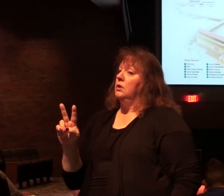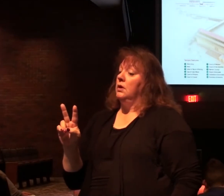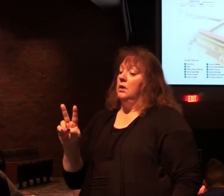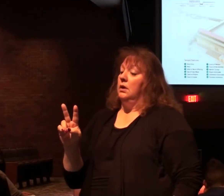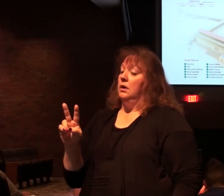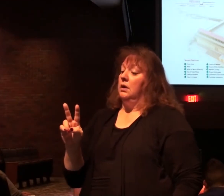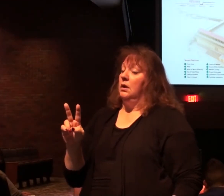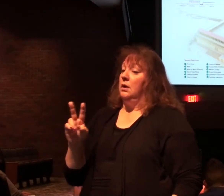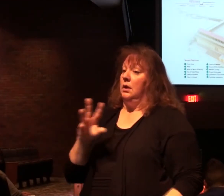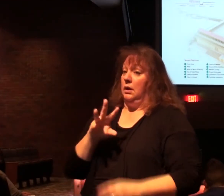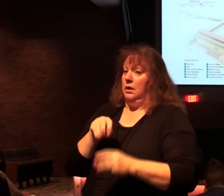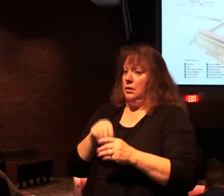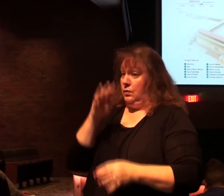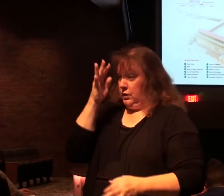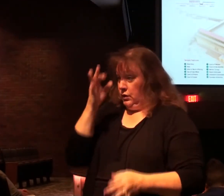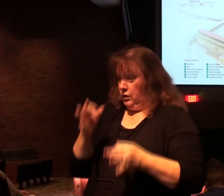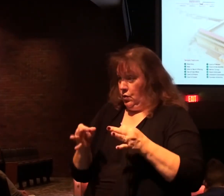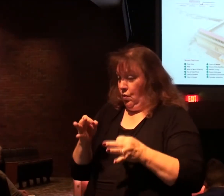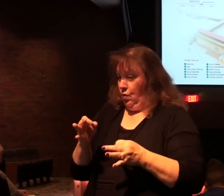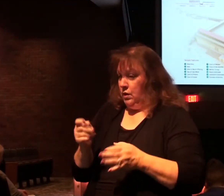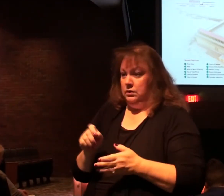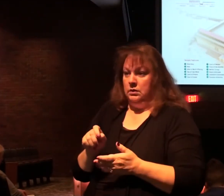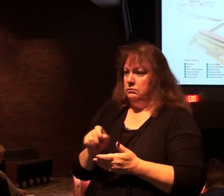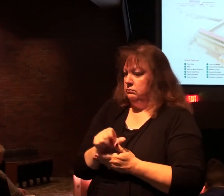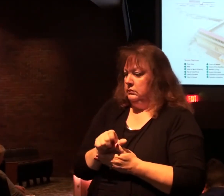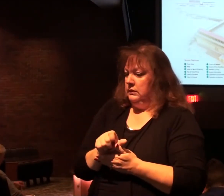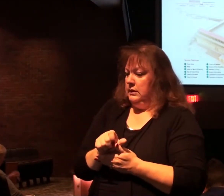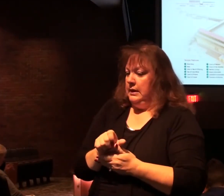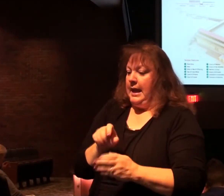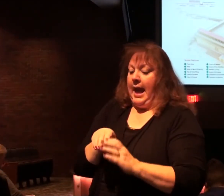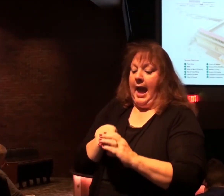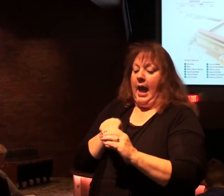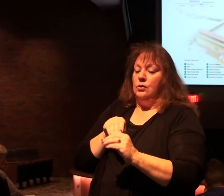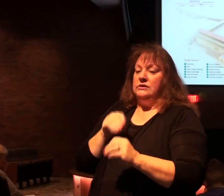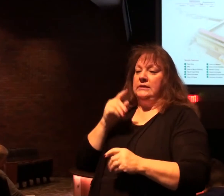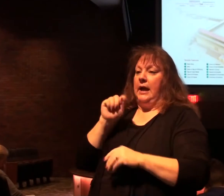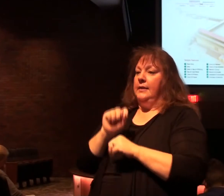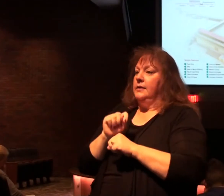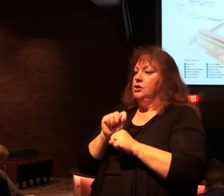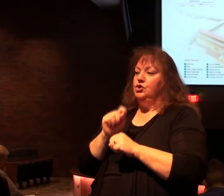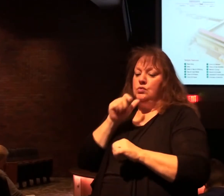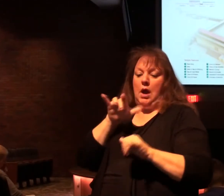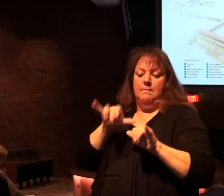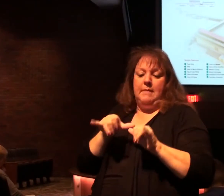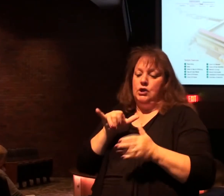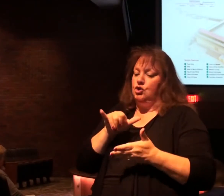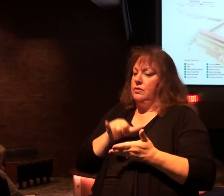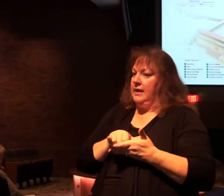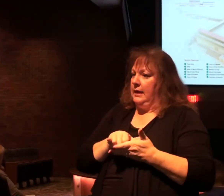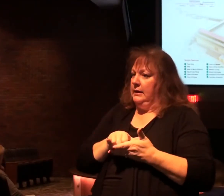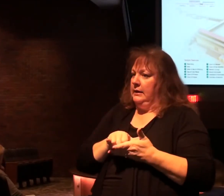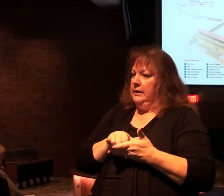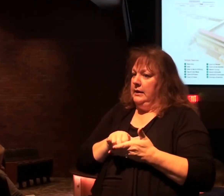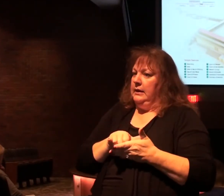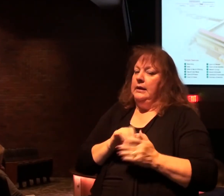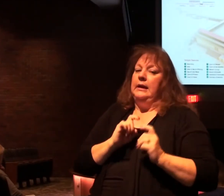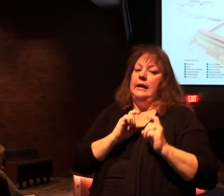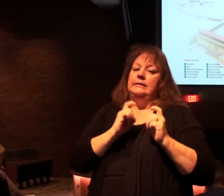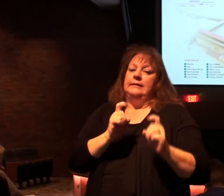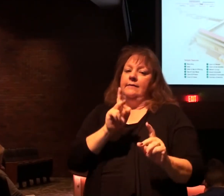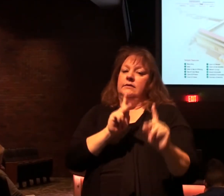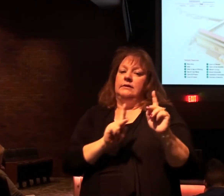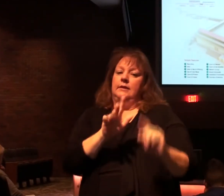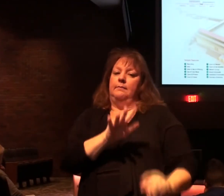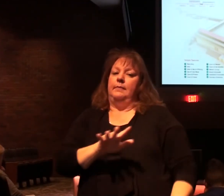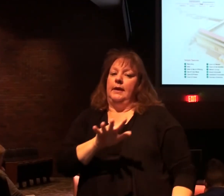court. This is Revelation 11, 2. Which is outside the temple, and do not measure it. It has been given to the nations.